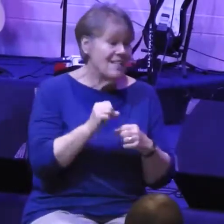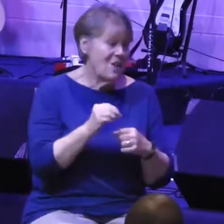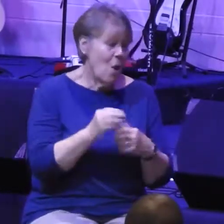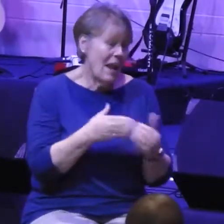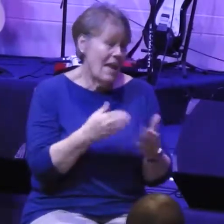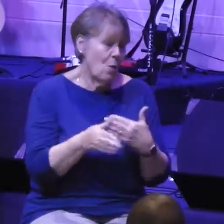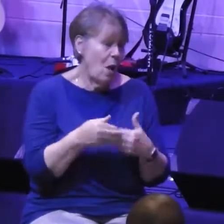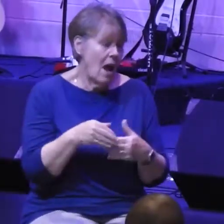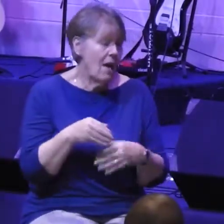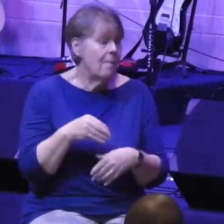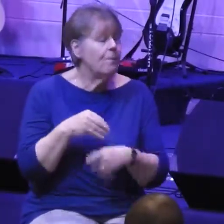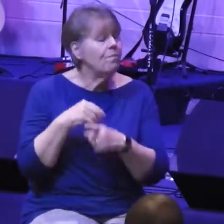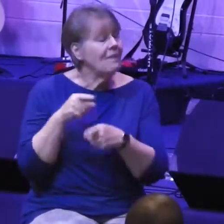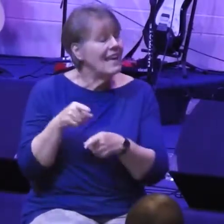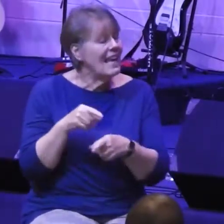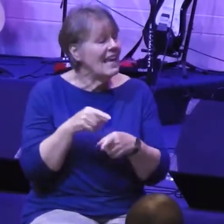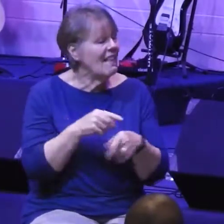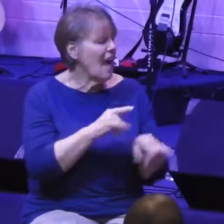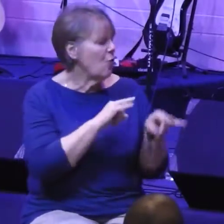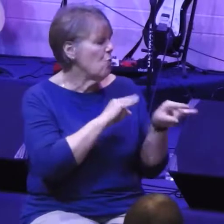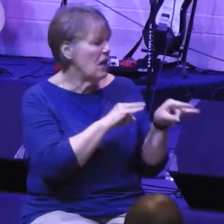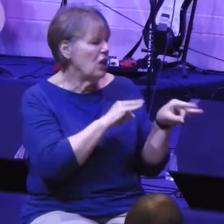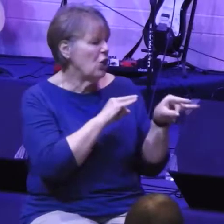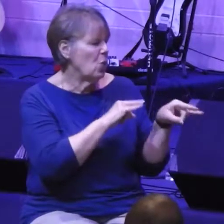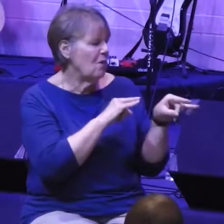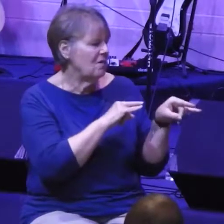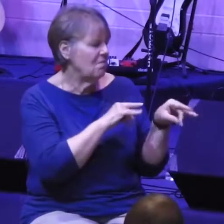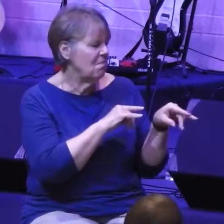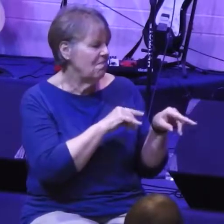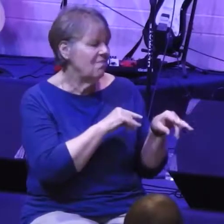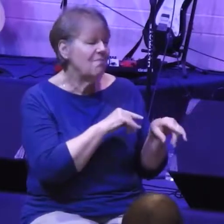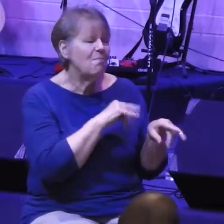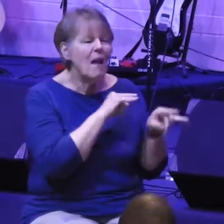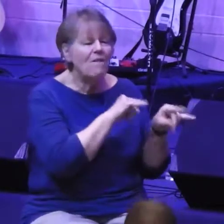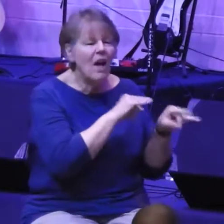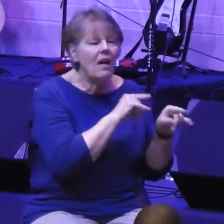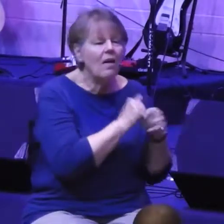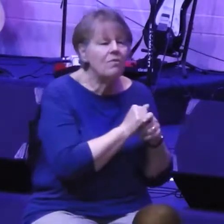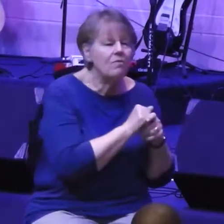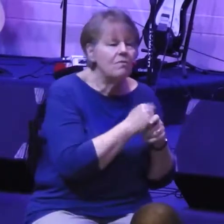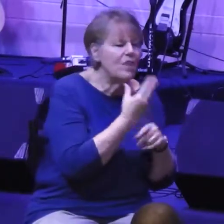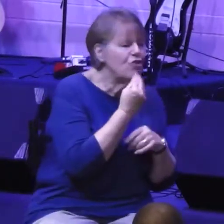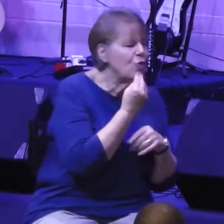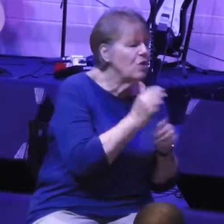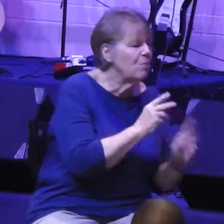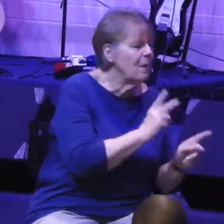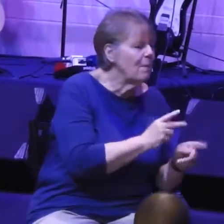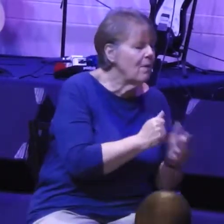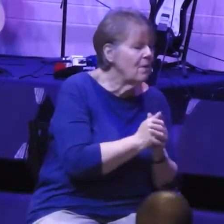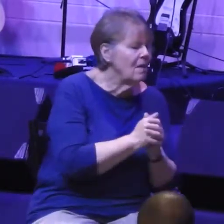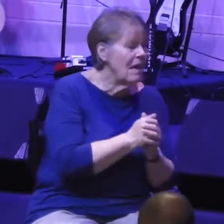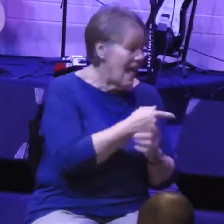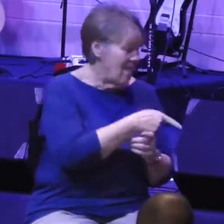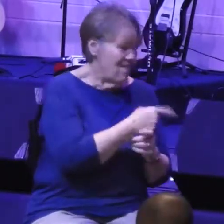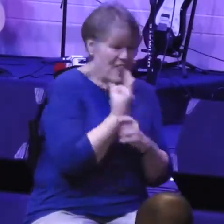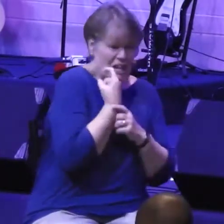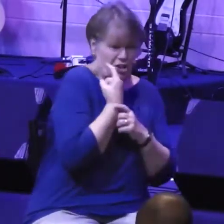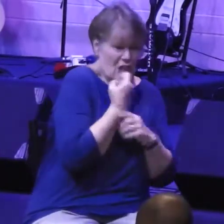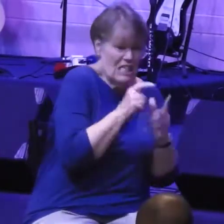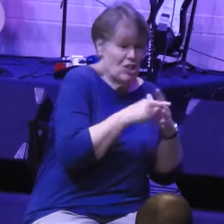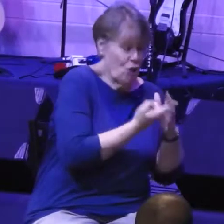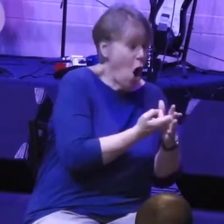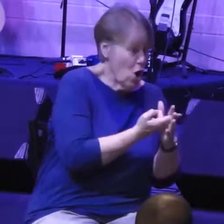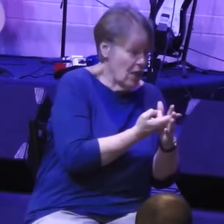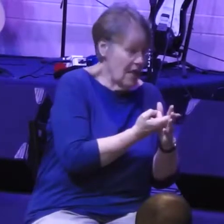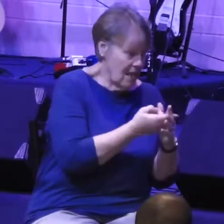he ridiculed the Jews. The very first thing, this construction project is just starting, right? It's just getting underway, they apparently have started